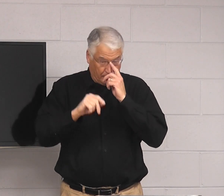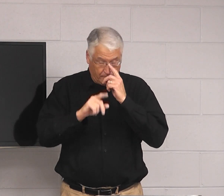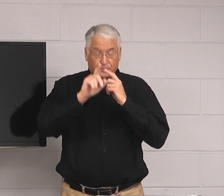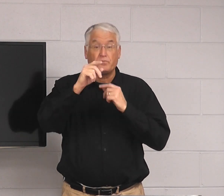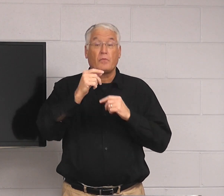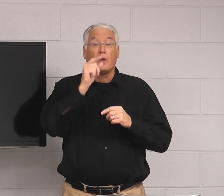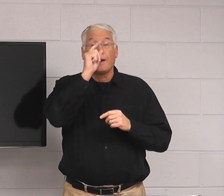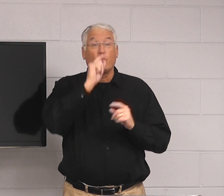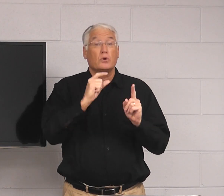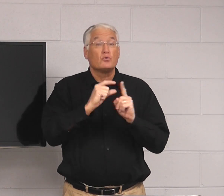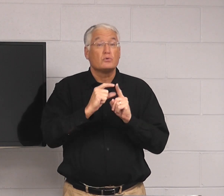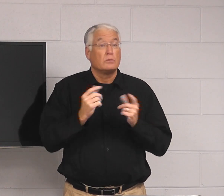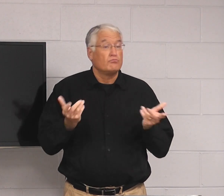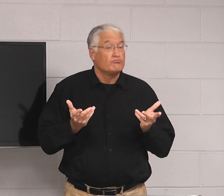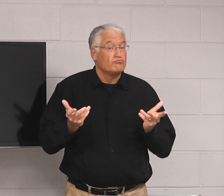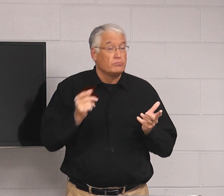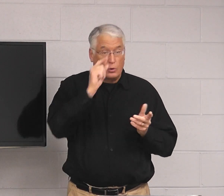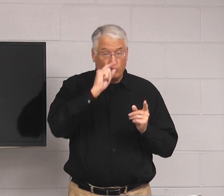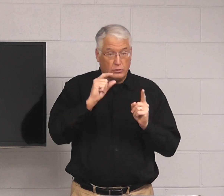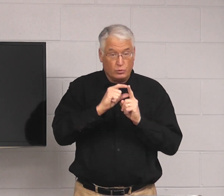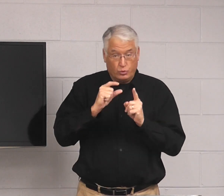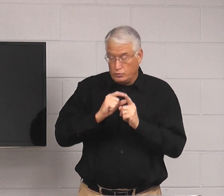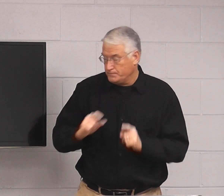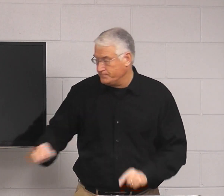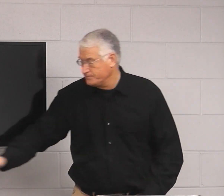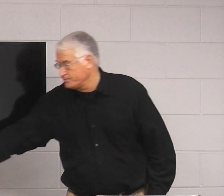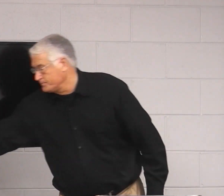You can understand. The Greek word for these is what?